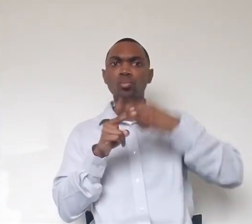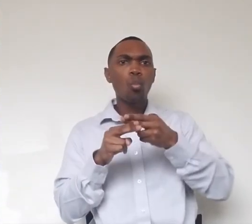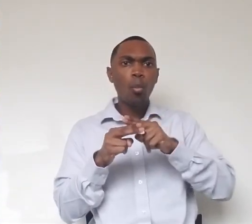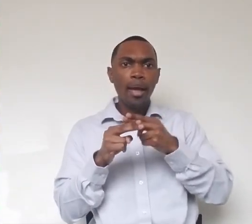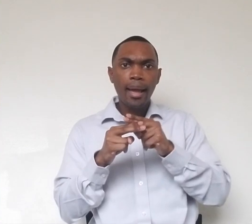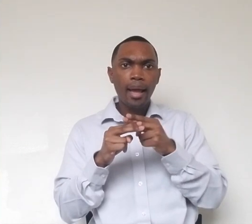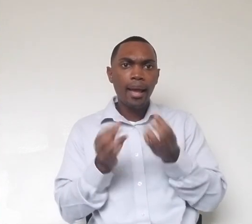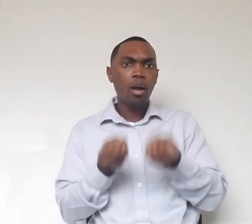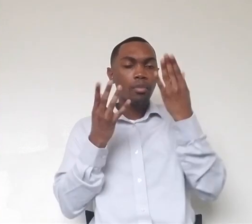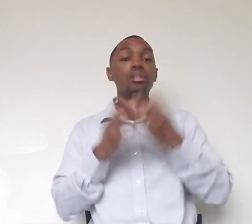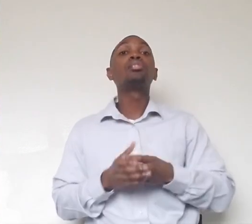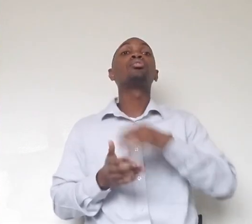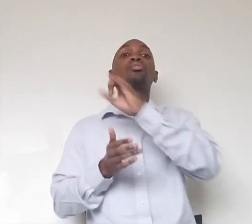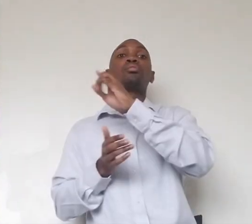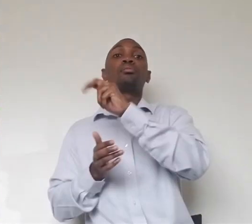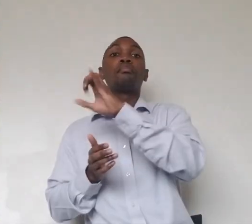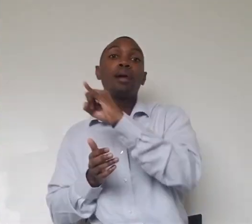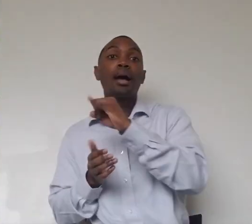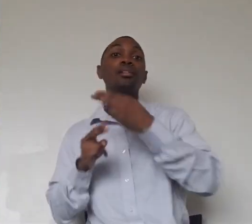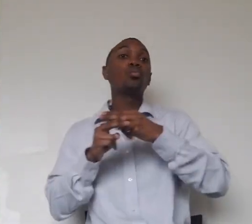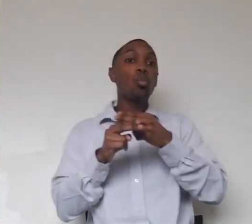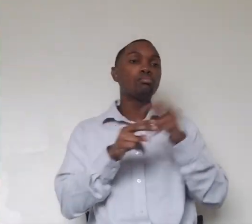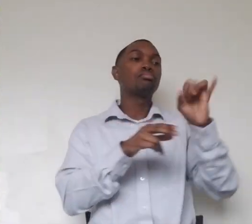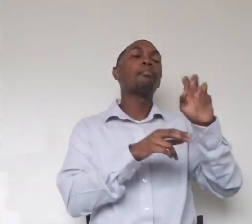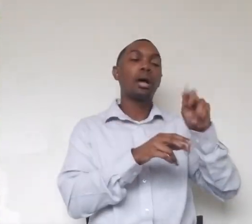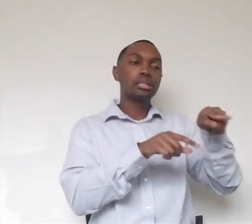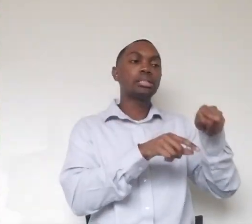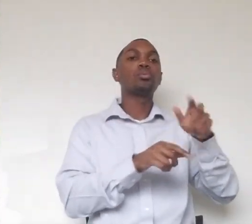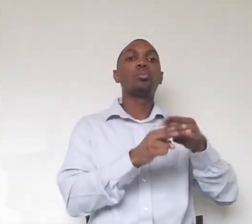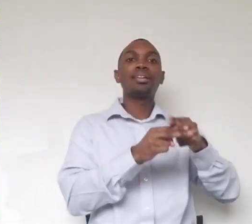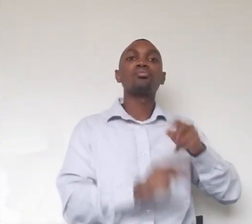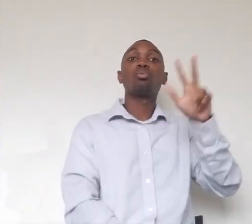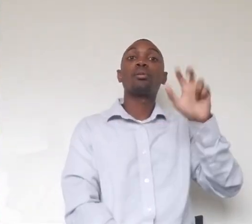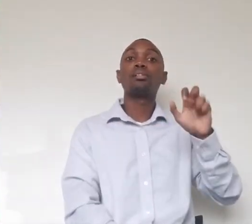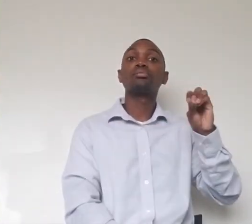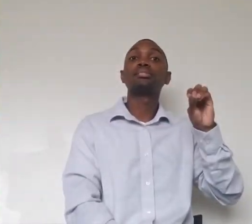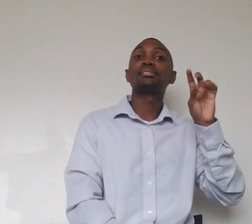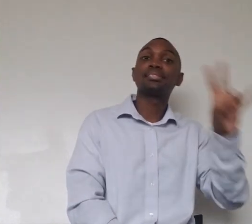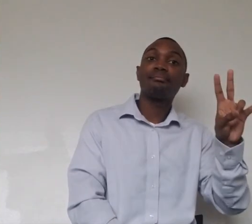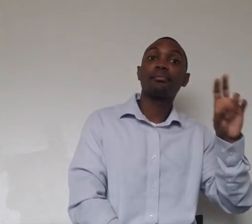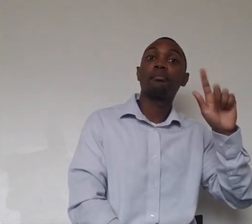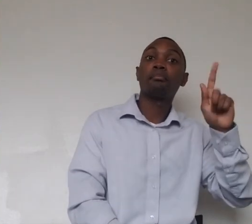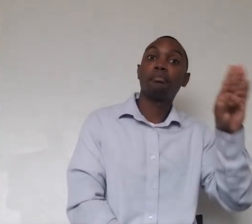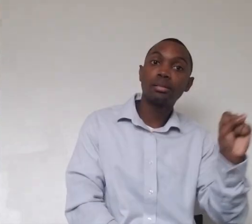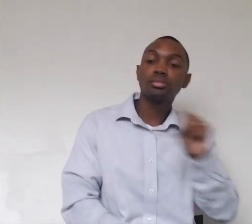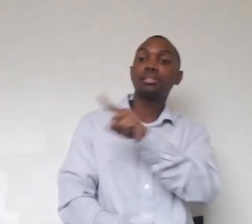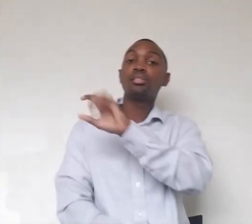at 307 pounds as of this week. And John is tipping the scales at around 420